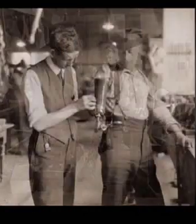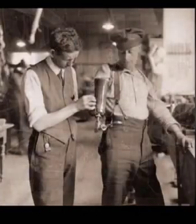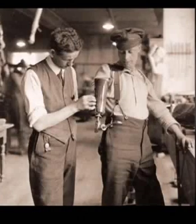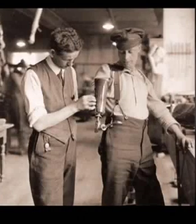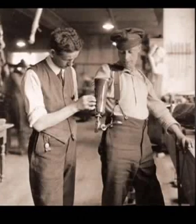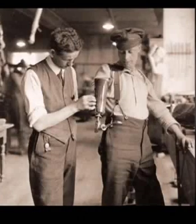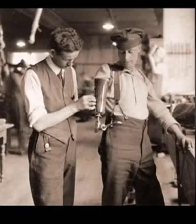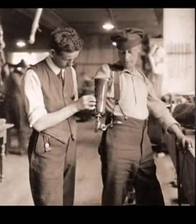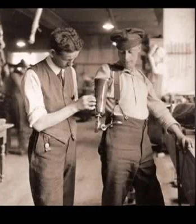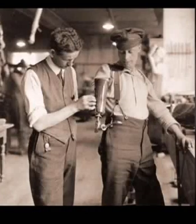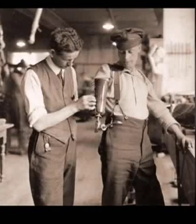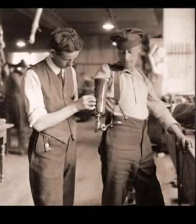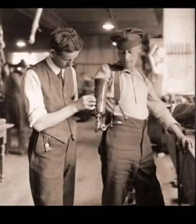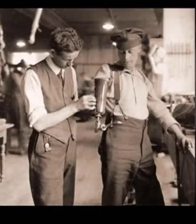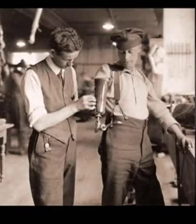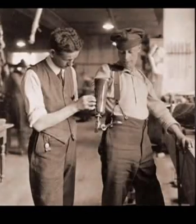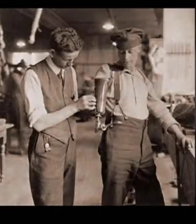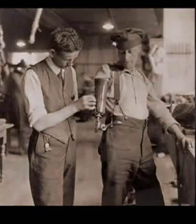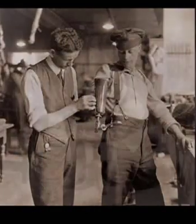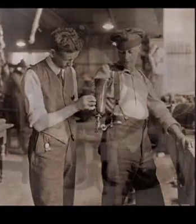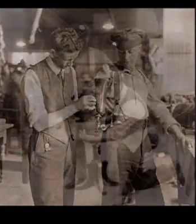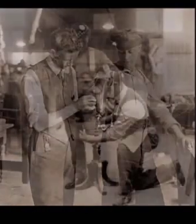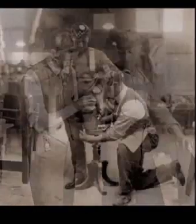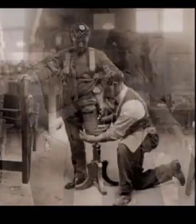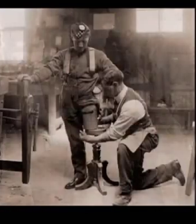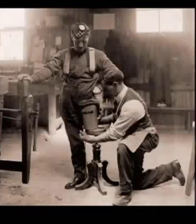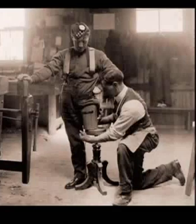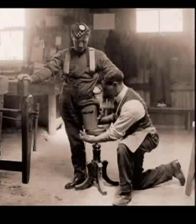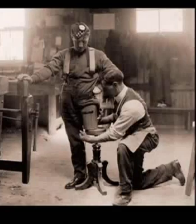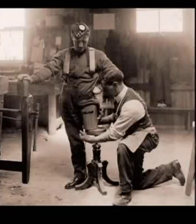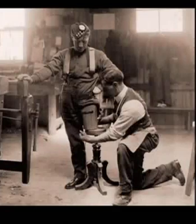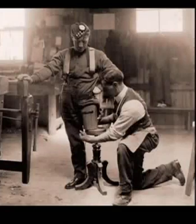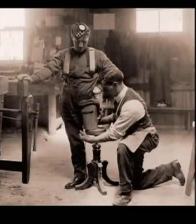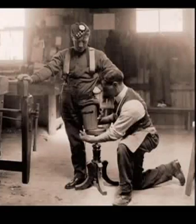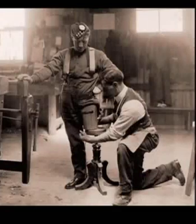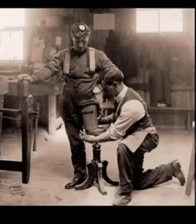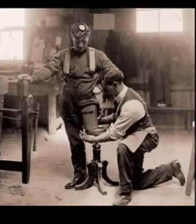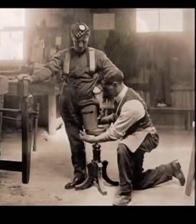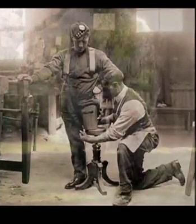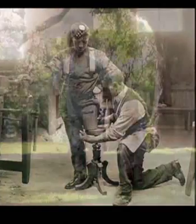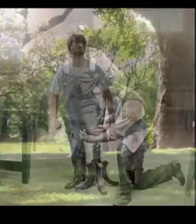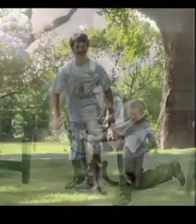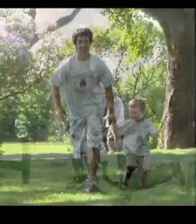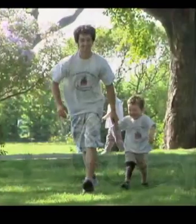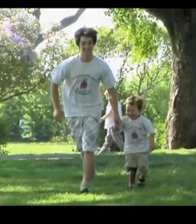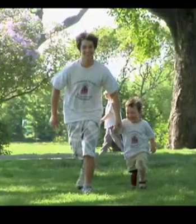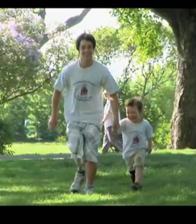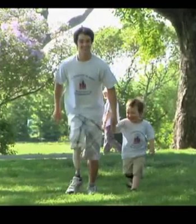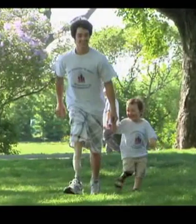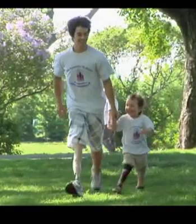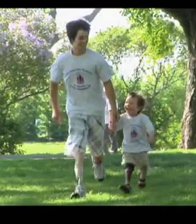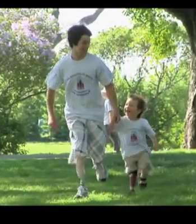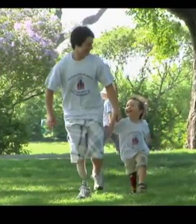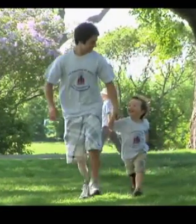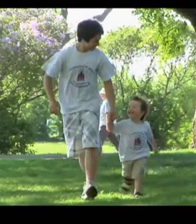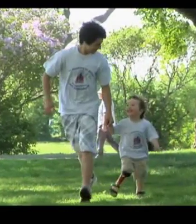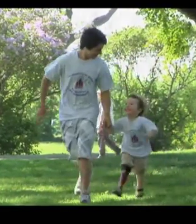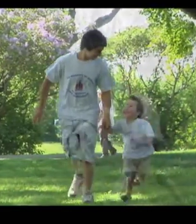Amps has met the needs of amputees. When the War Amputees came back and they decided to help out child